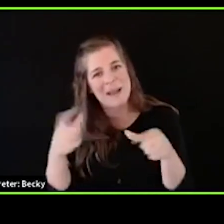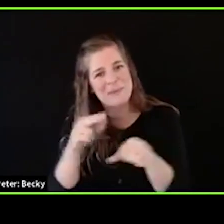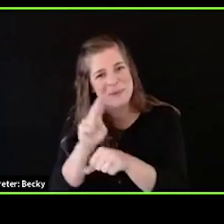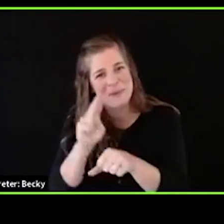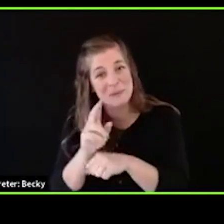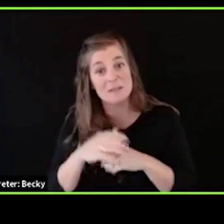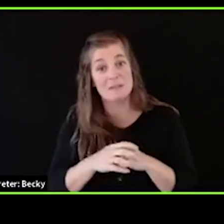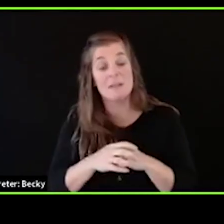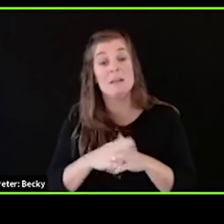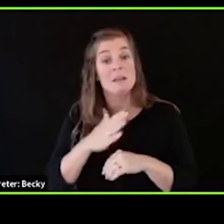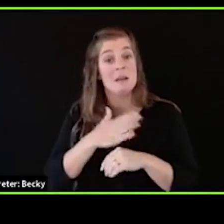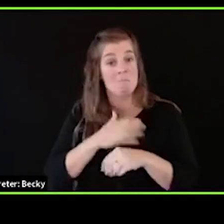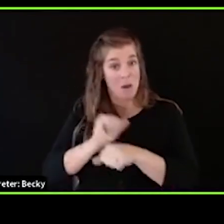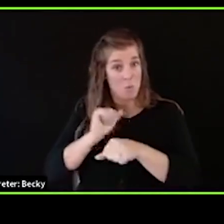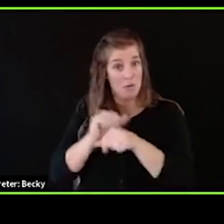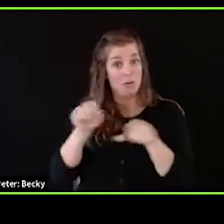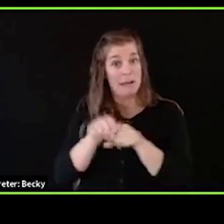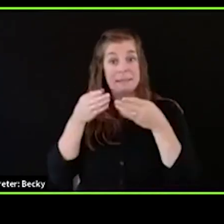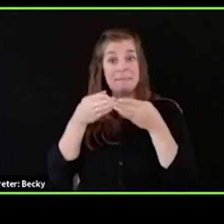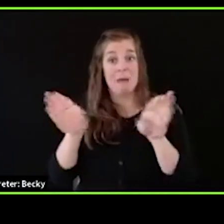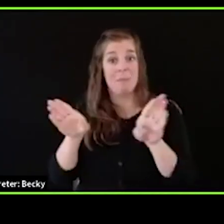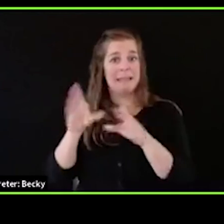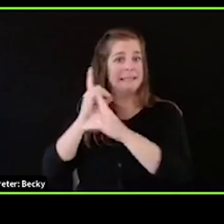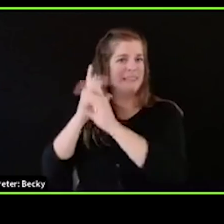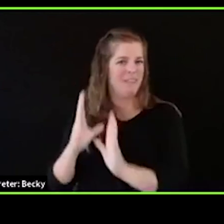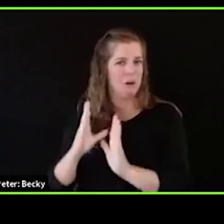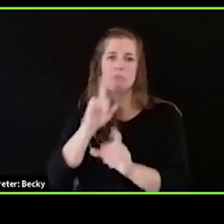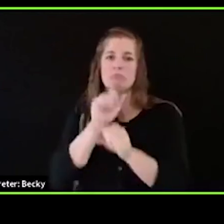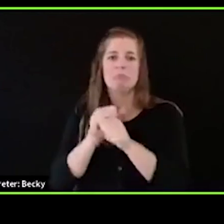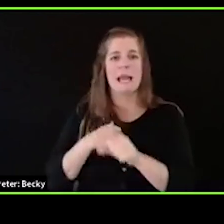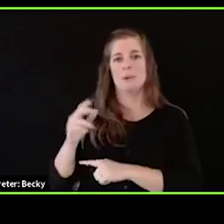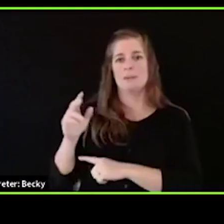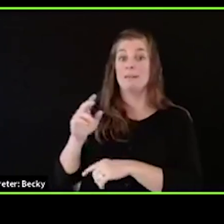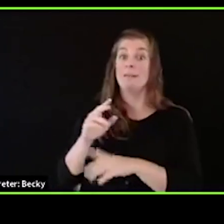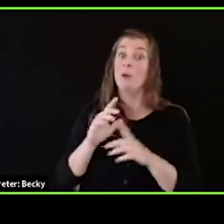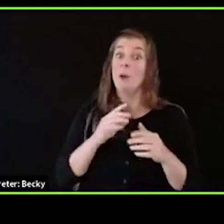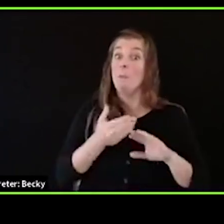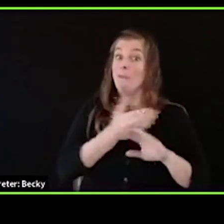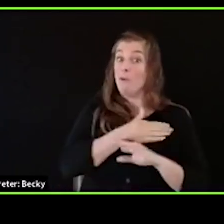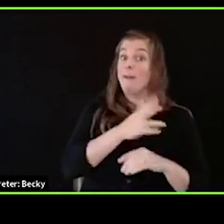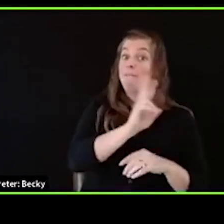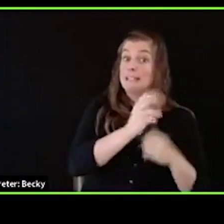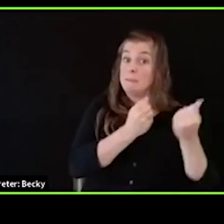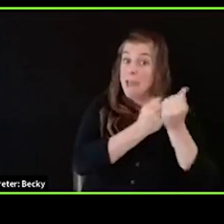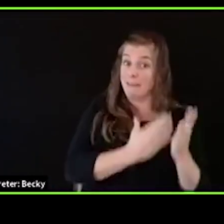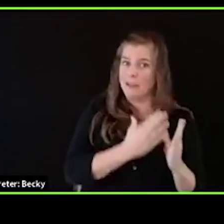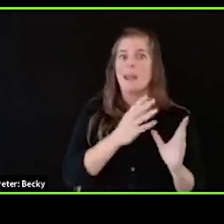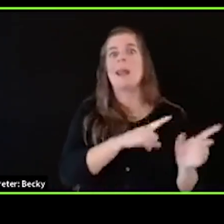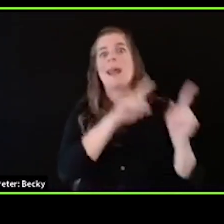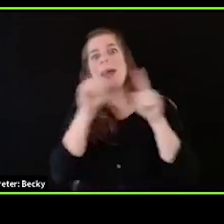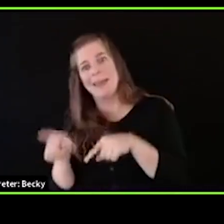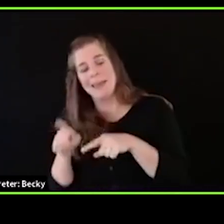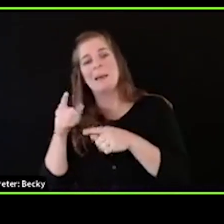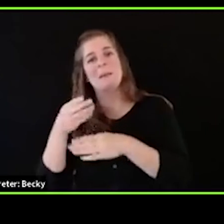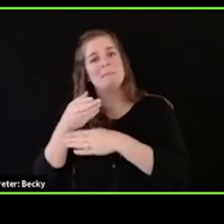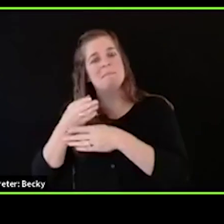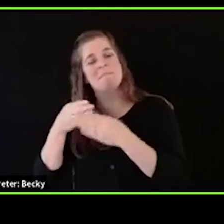I met many people who had, so I was a victim advocate, and then I was a public defender, right? And so I met many people when I was